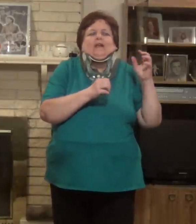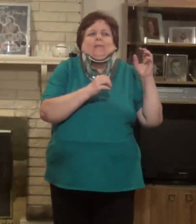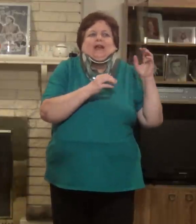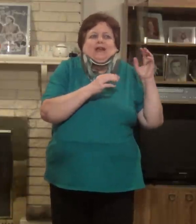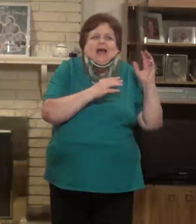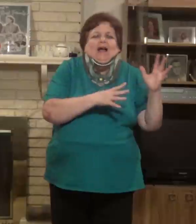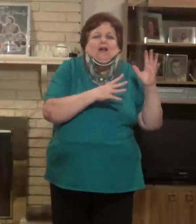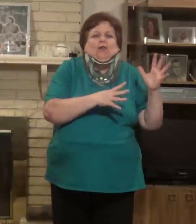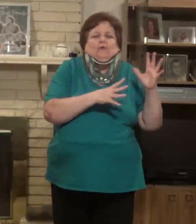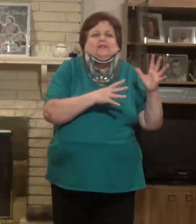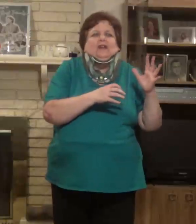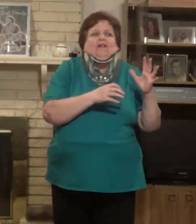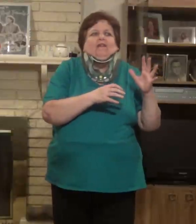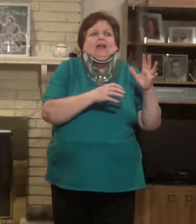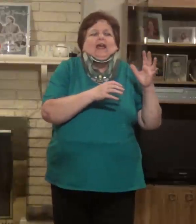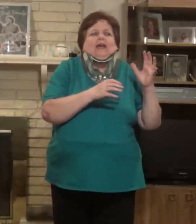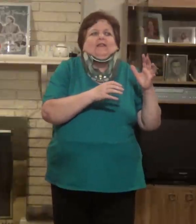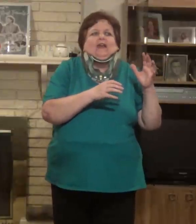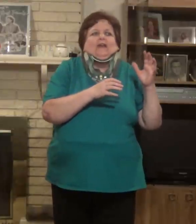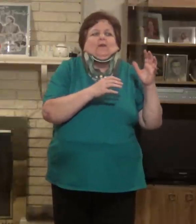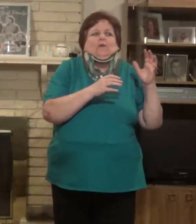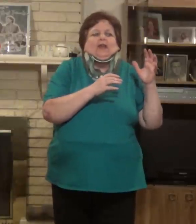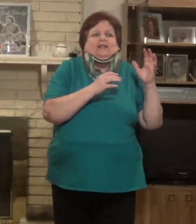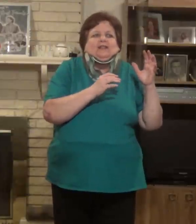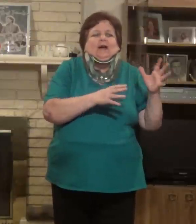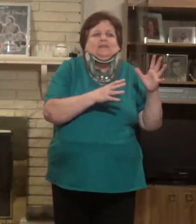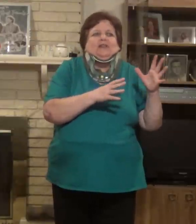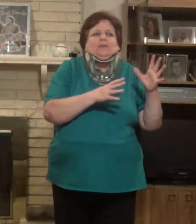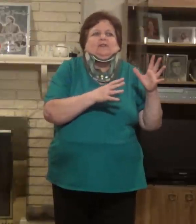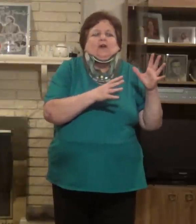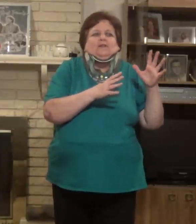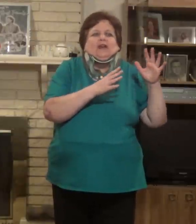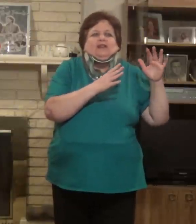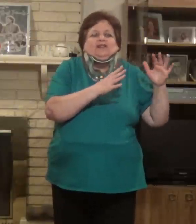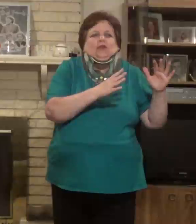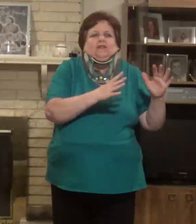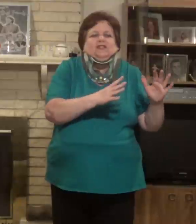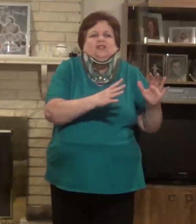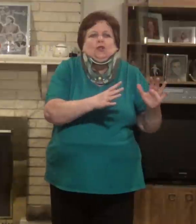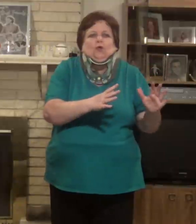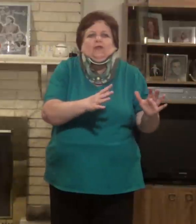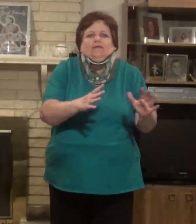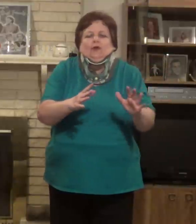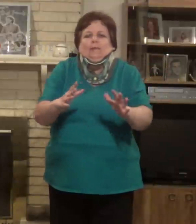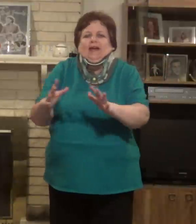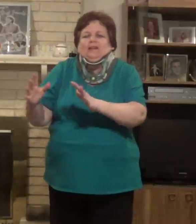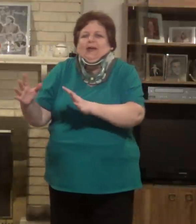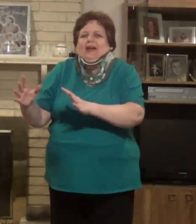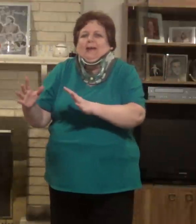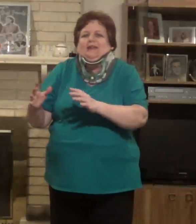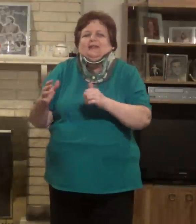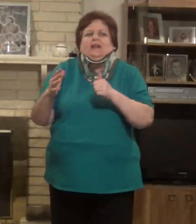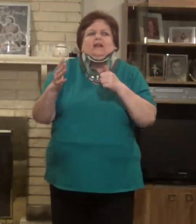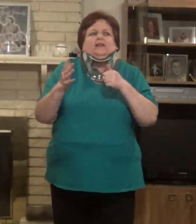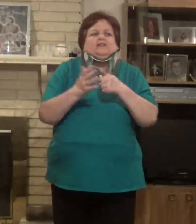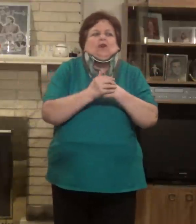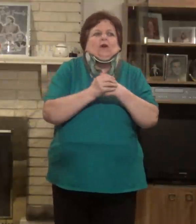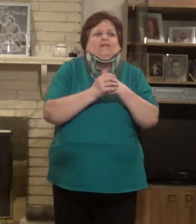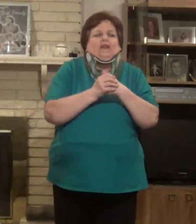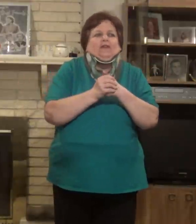but not close enough. And then, when I stop seeing results, I start slowly veering back to bad habits. So, I've given